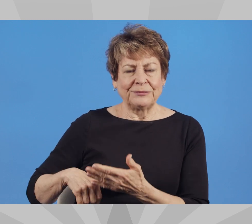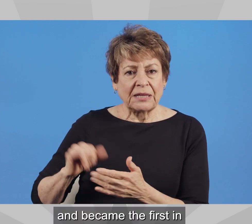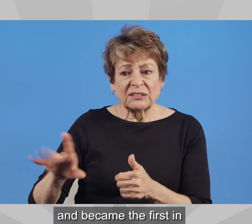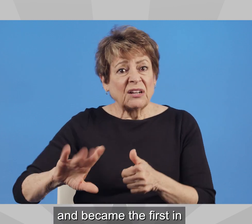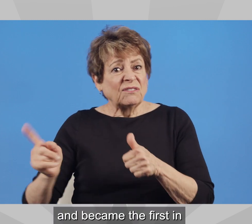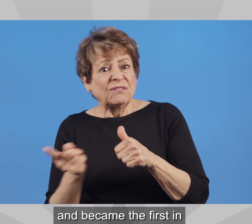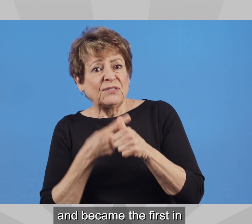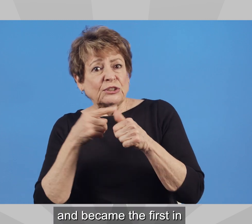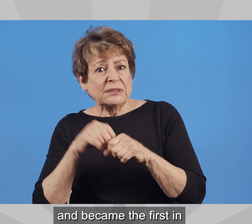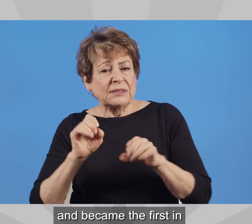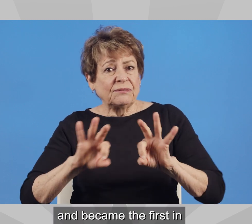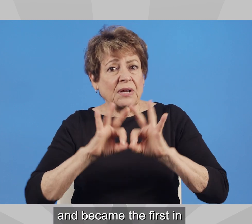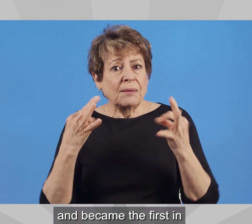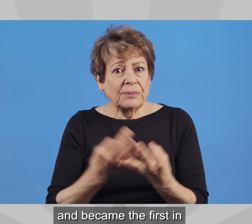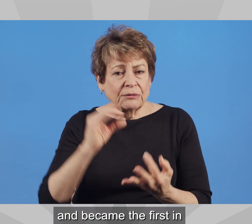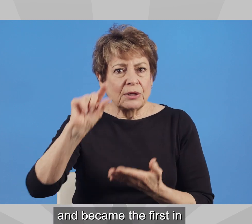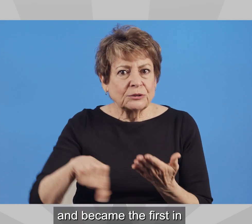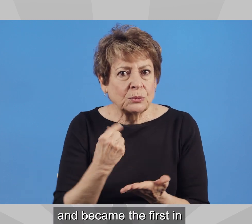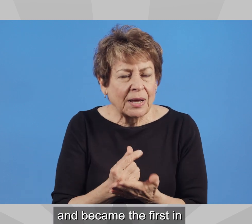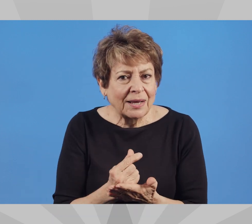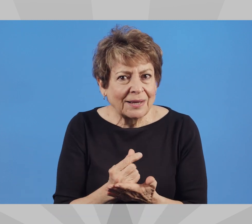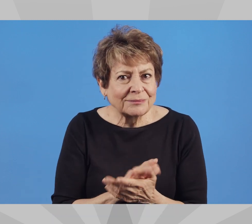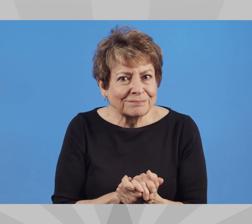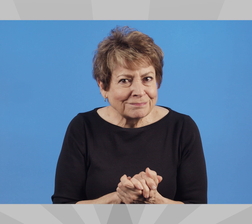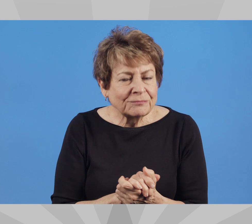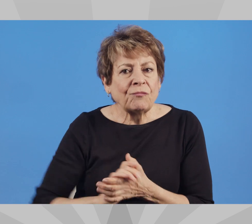and became the first in his family to graduate.